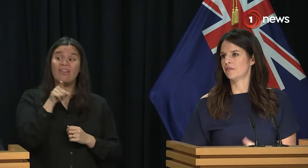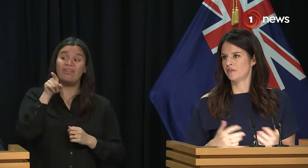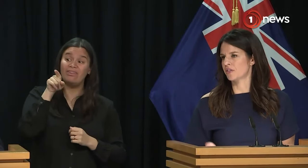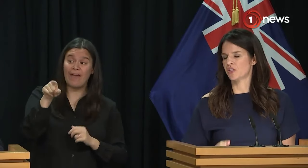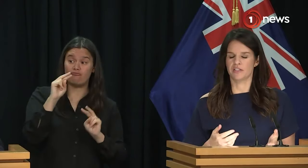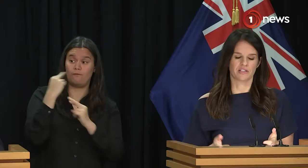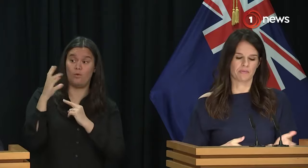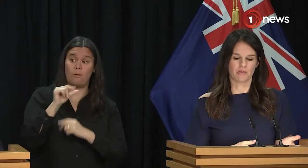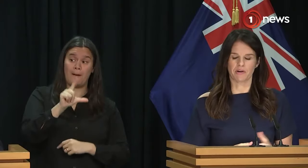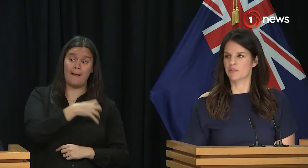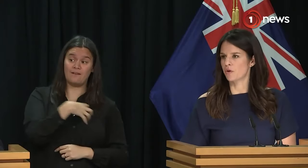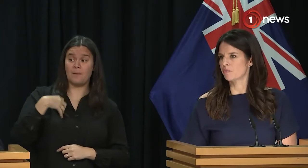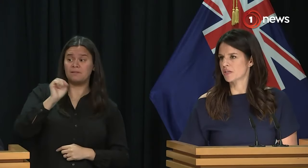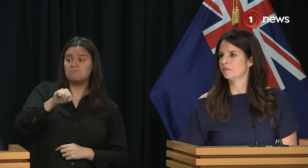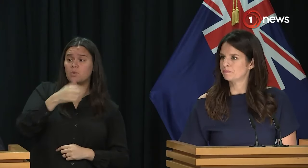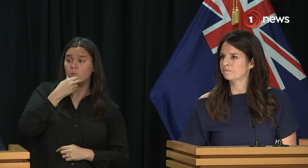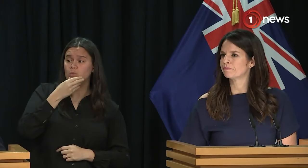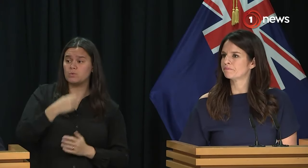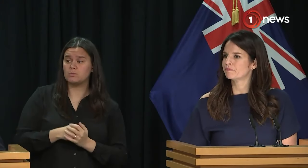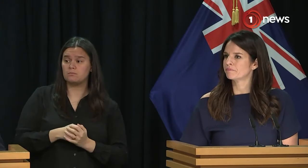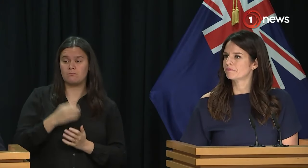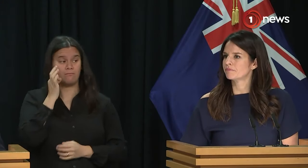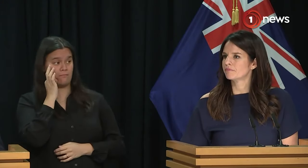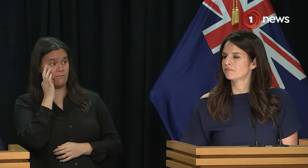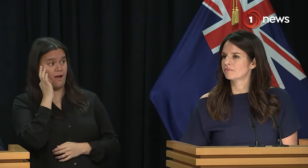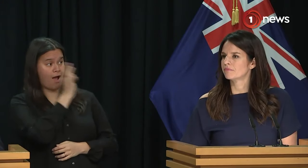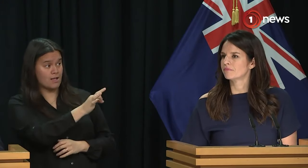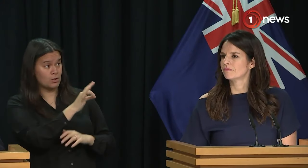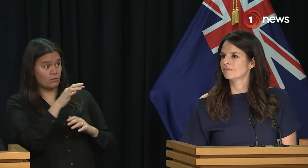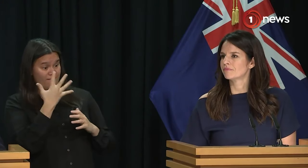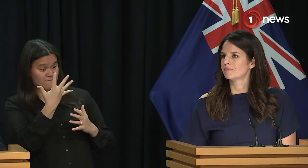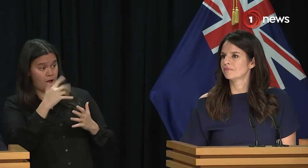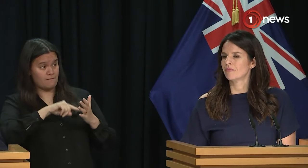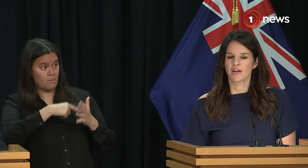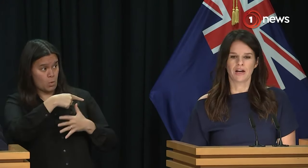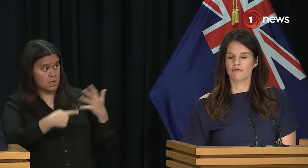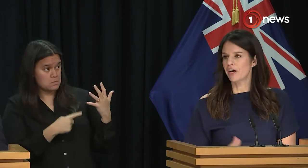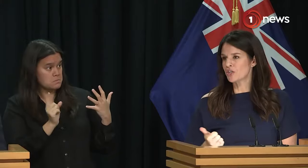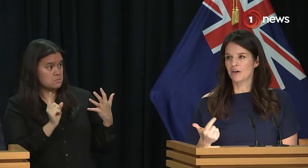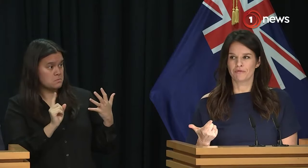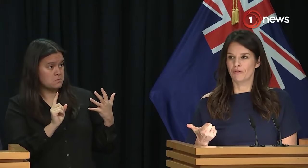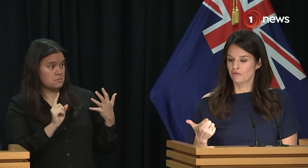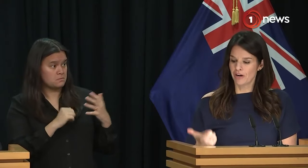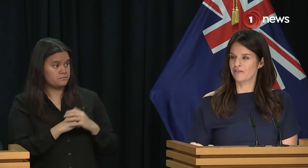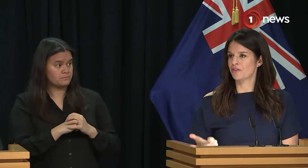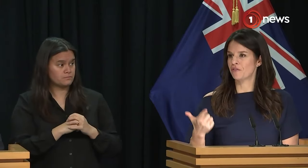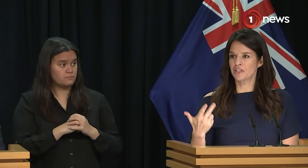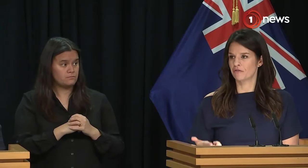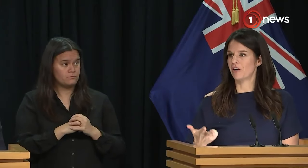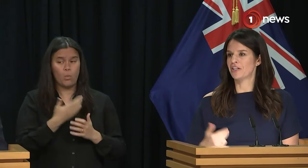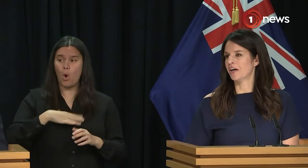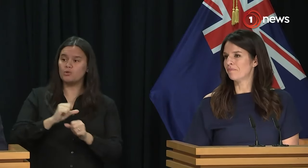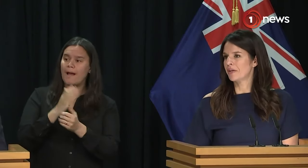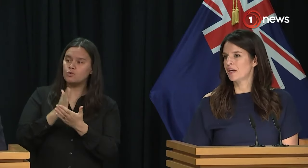decisions and some of the previous work that was done. Can you give a couple of examples of what you see as the court issue? Right child, right